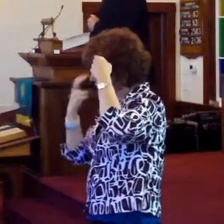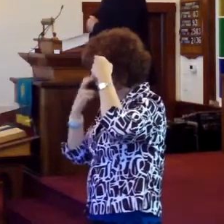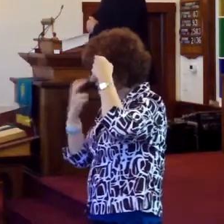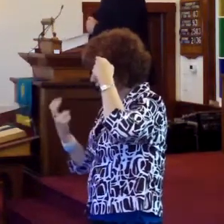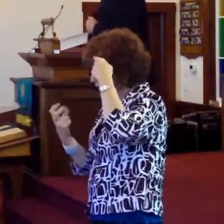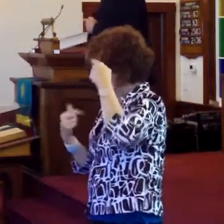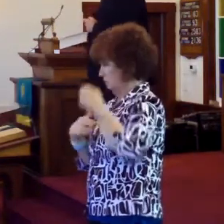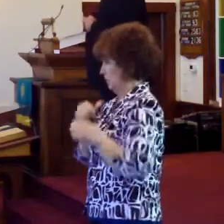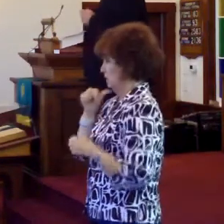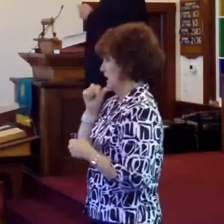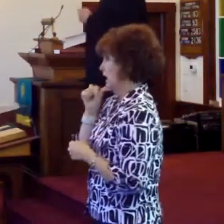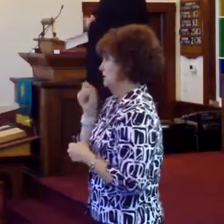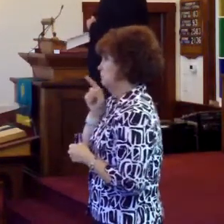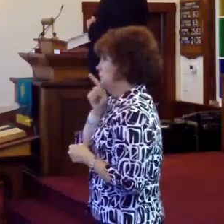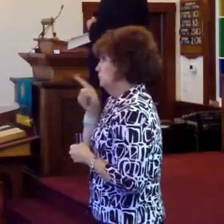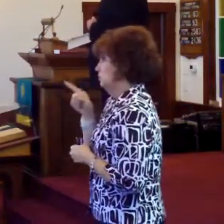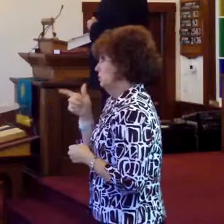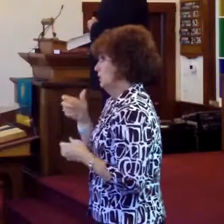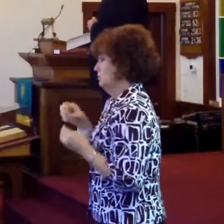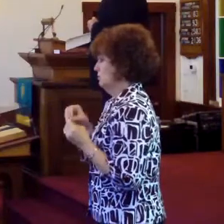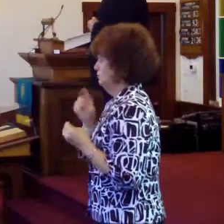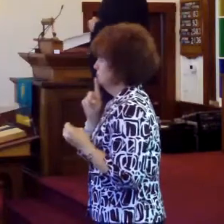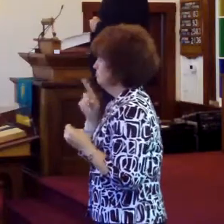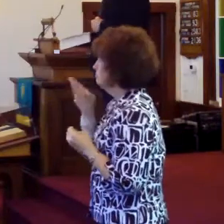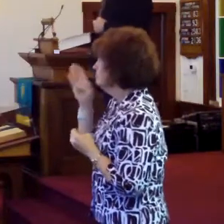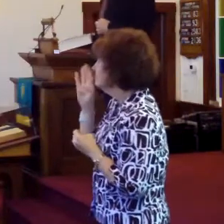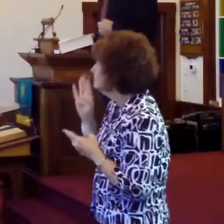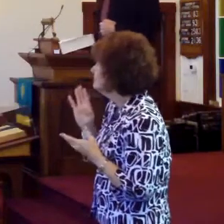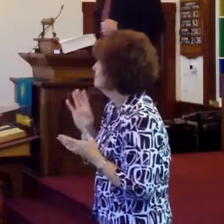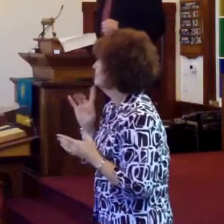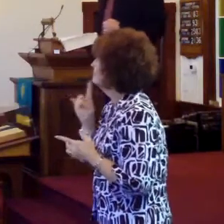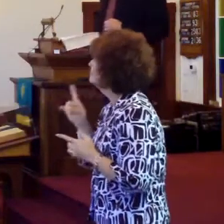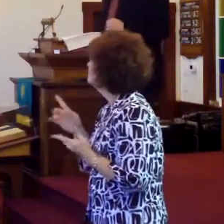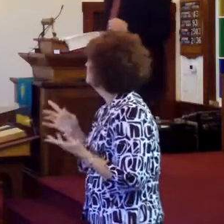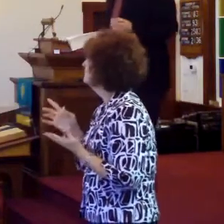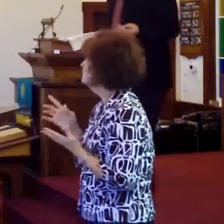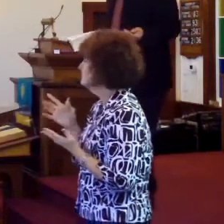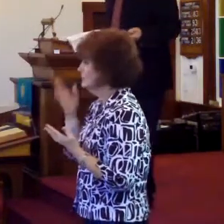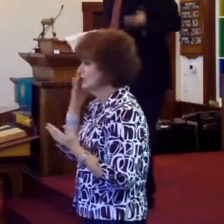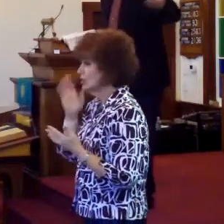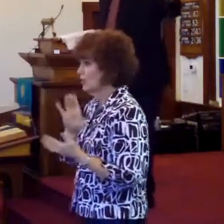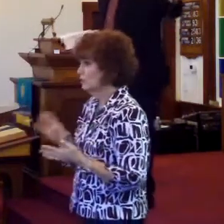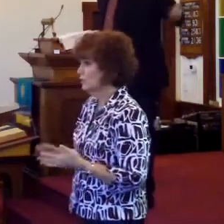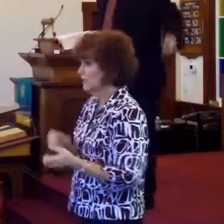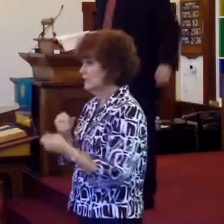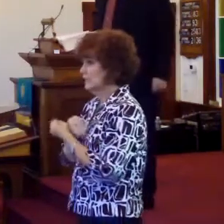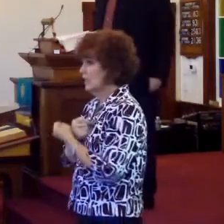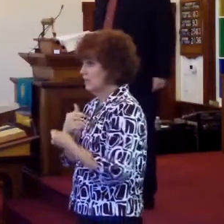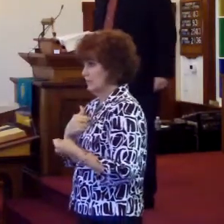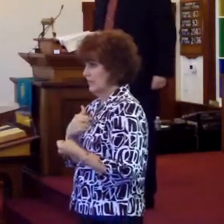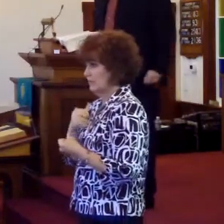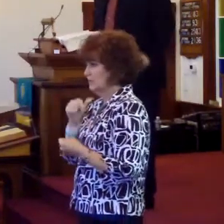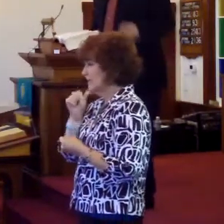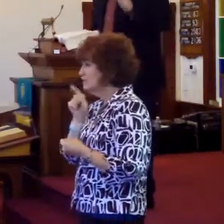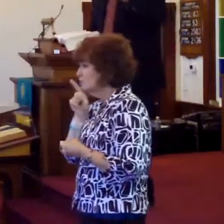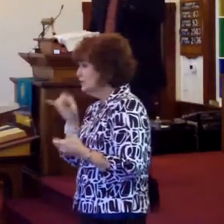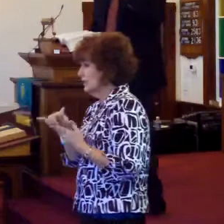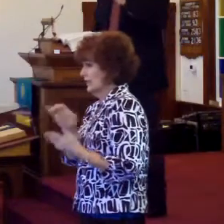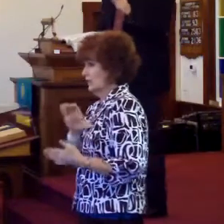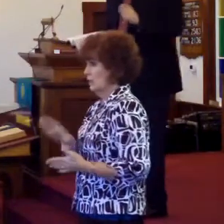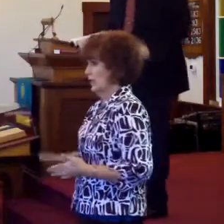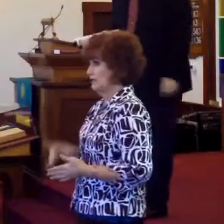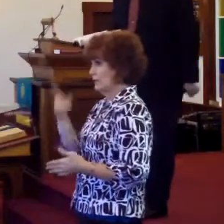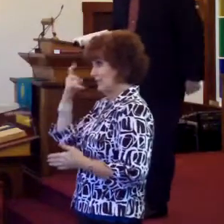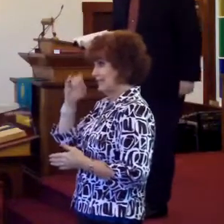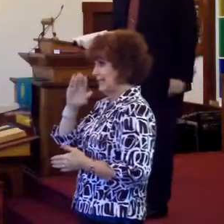I wasn't sure that there was even a God. I wasn't sure that Christ loved me. I wasn't sure that there wasn't Christ. Because